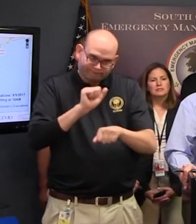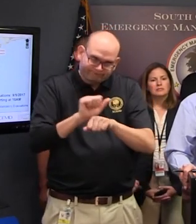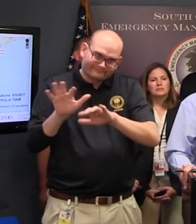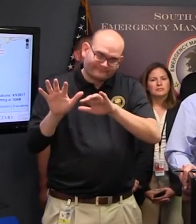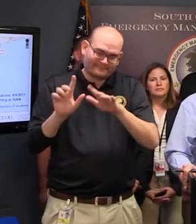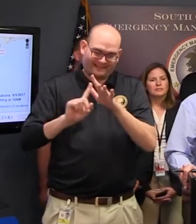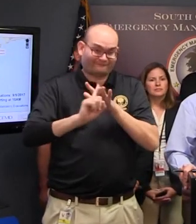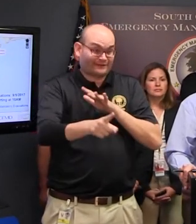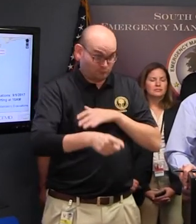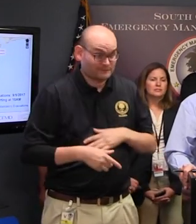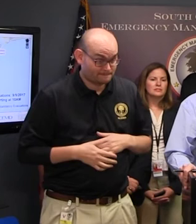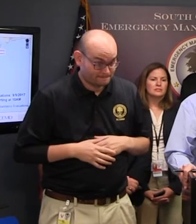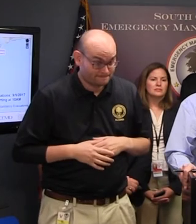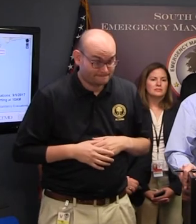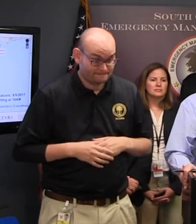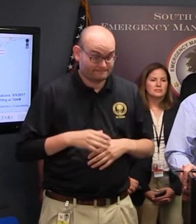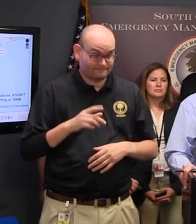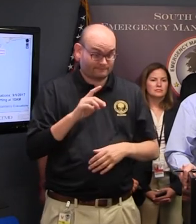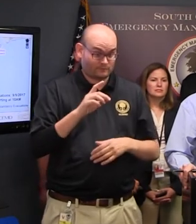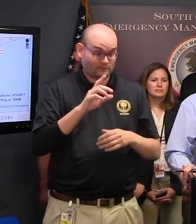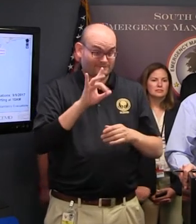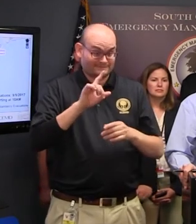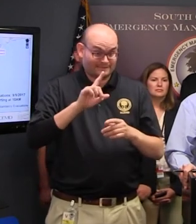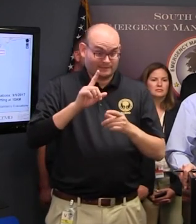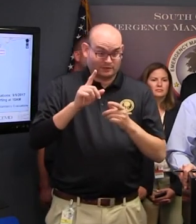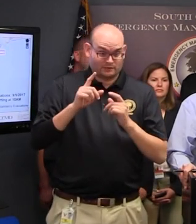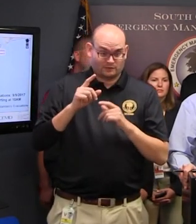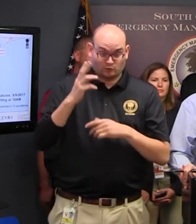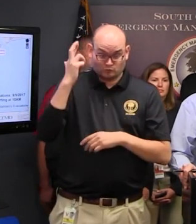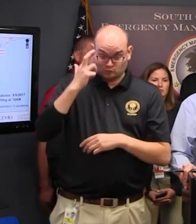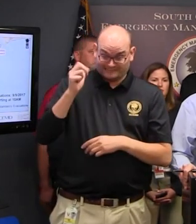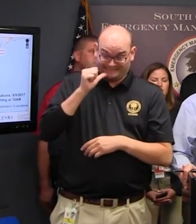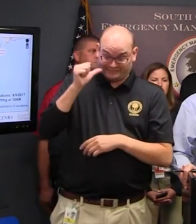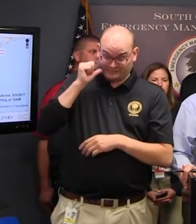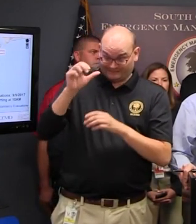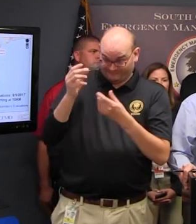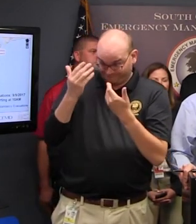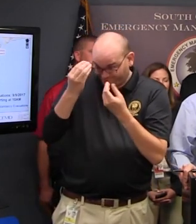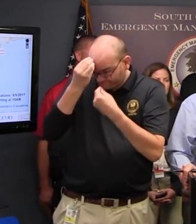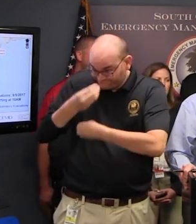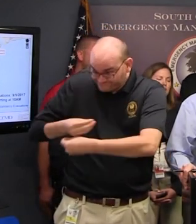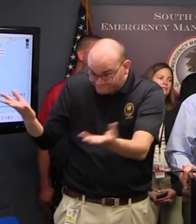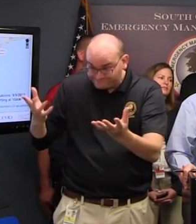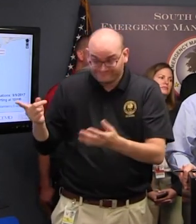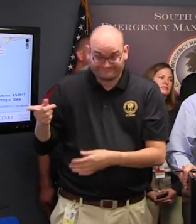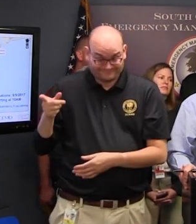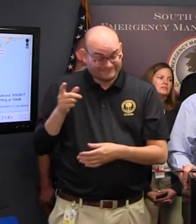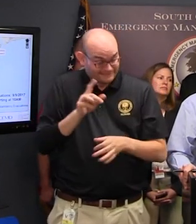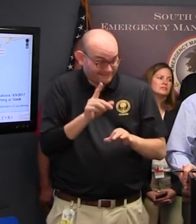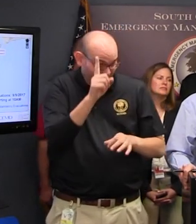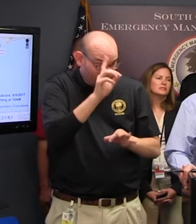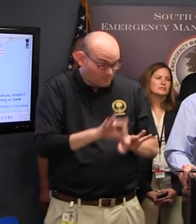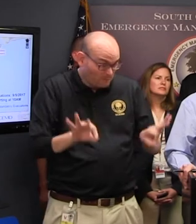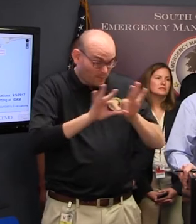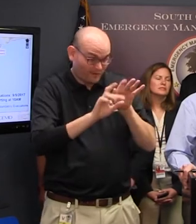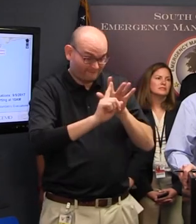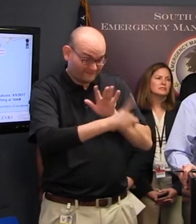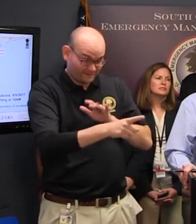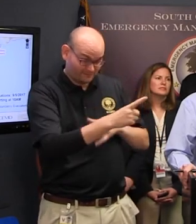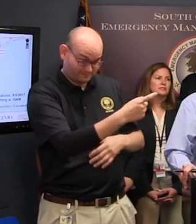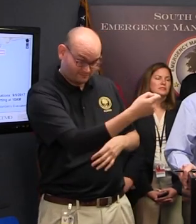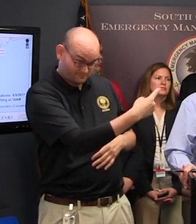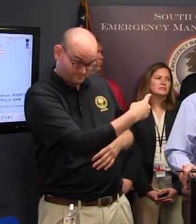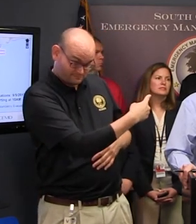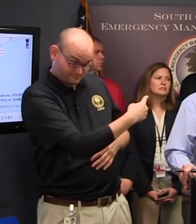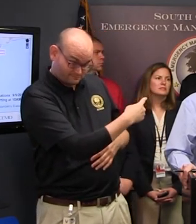evacuate, that is the whole purpose of the order of evacuation Do you know how many people are in shelters at this point? Do